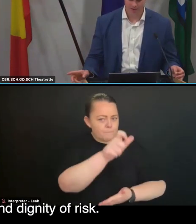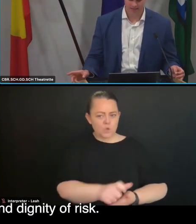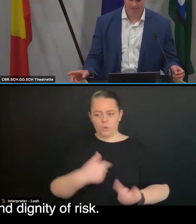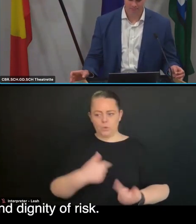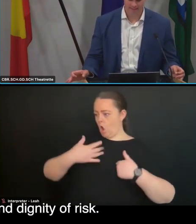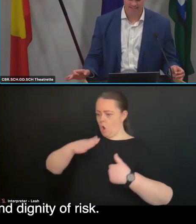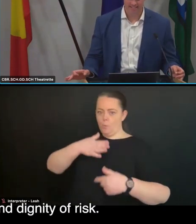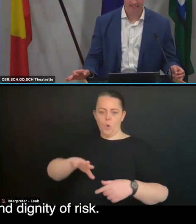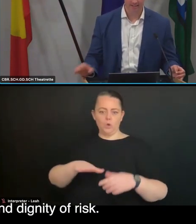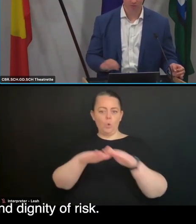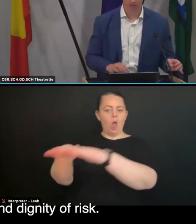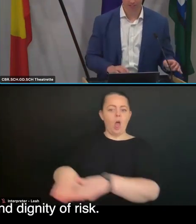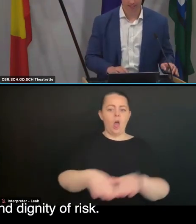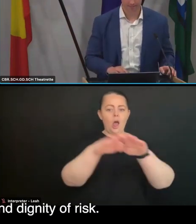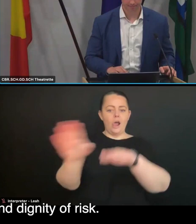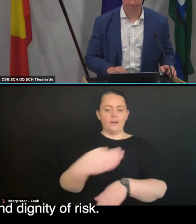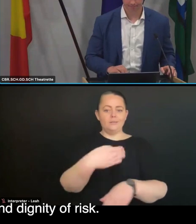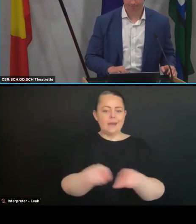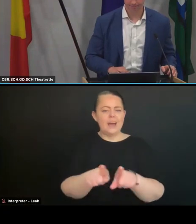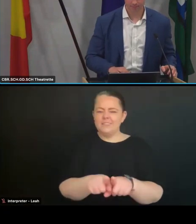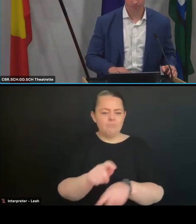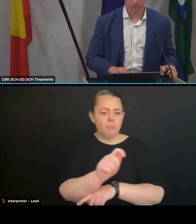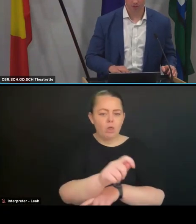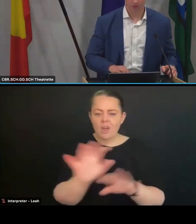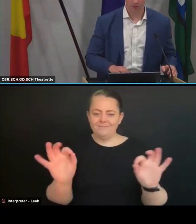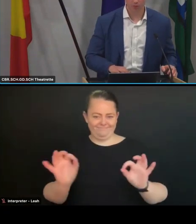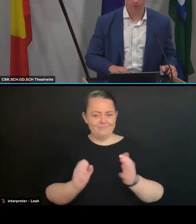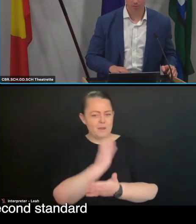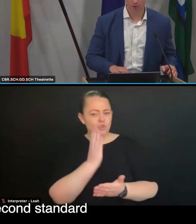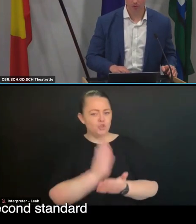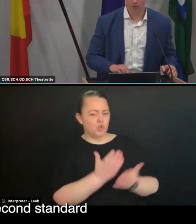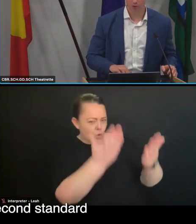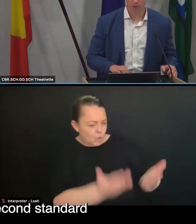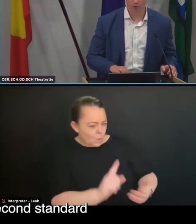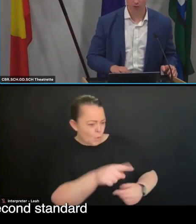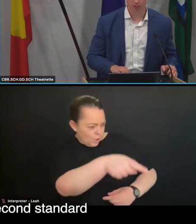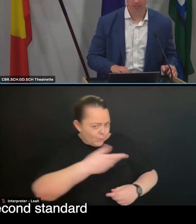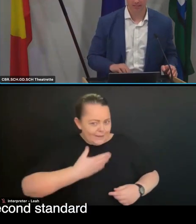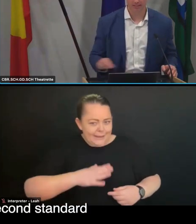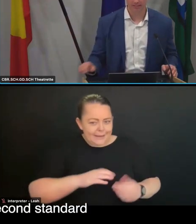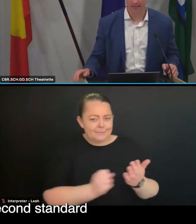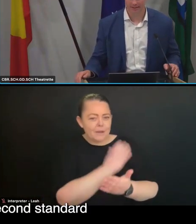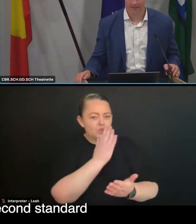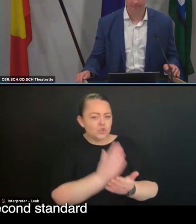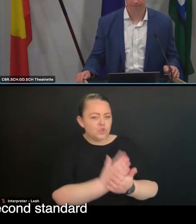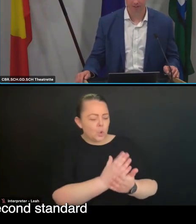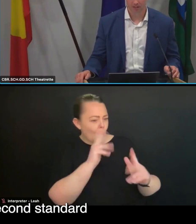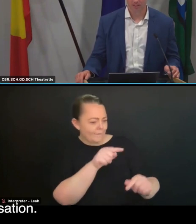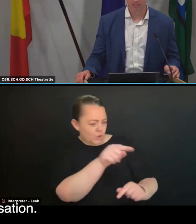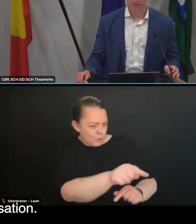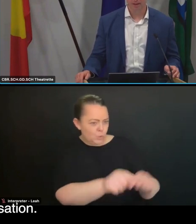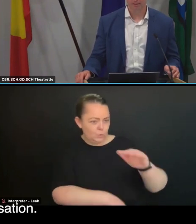decision-making and dignity of risk. So if we move through to the second standard,